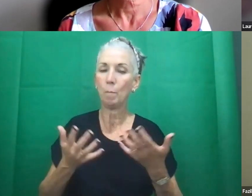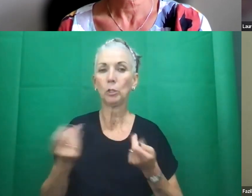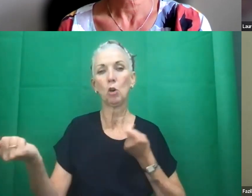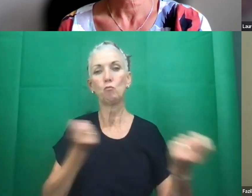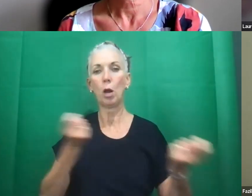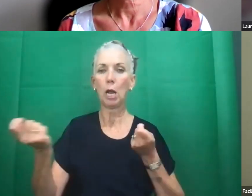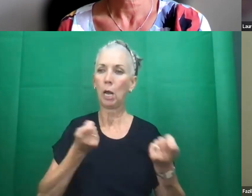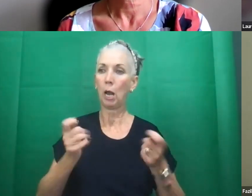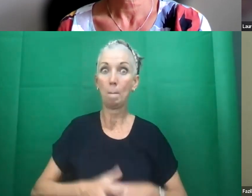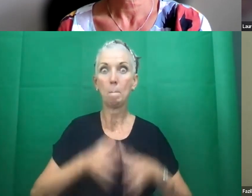like the general.